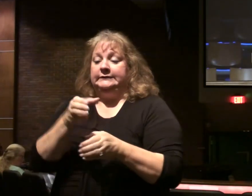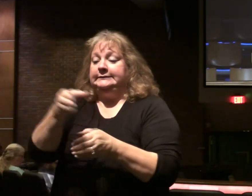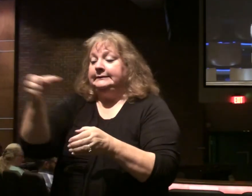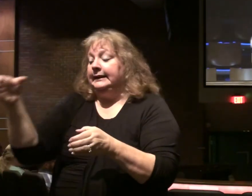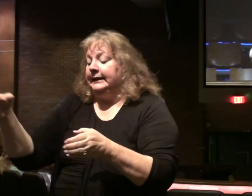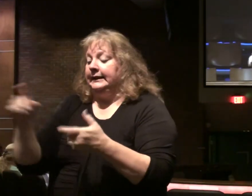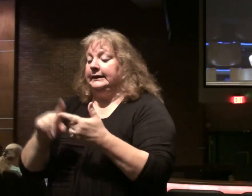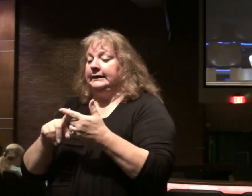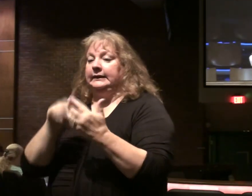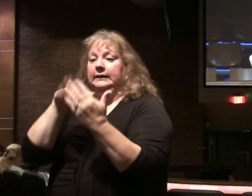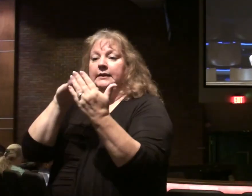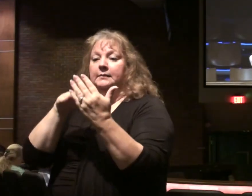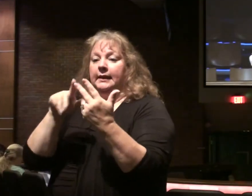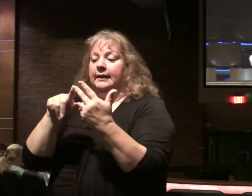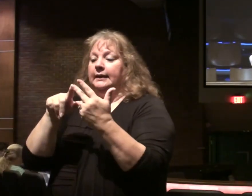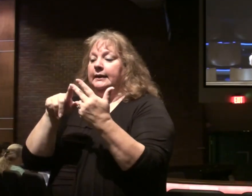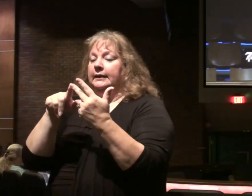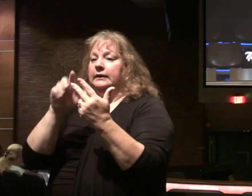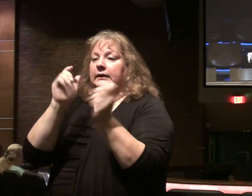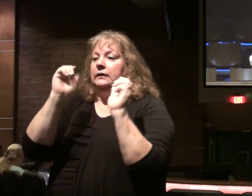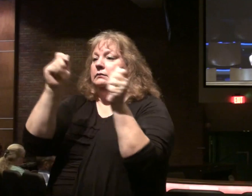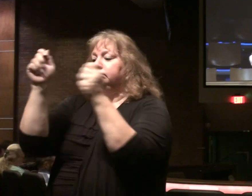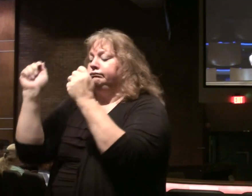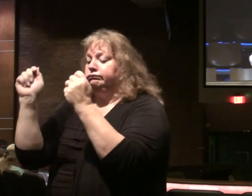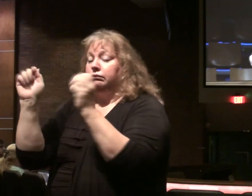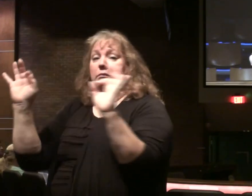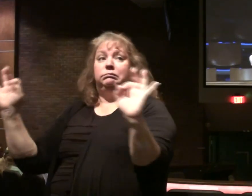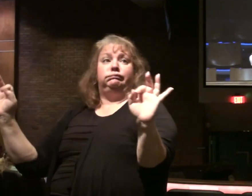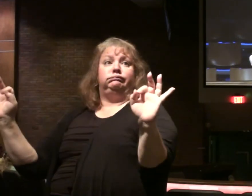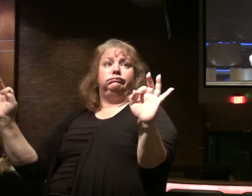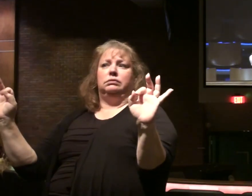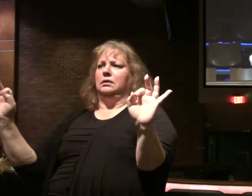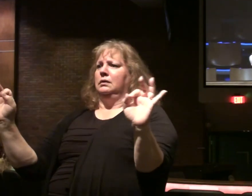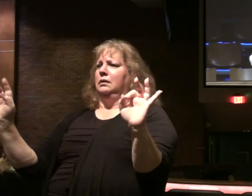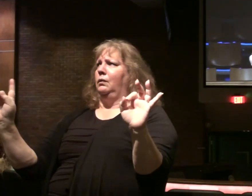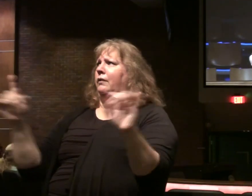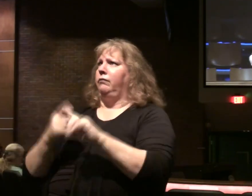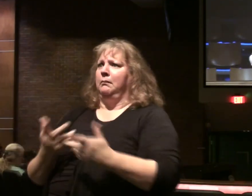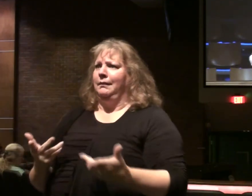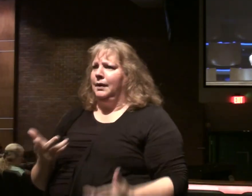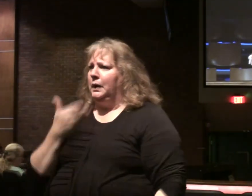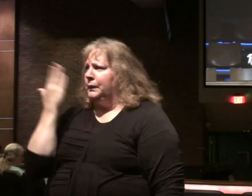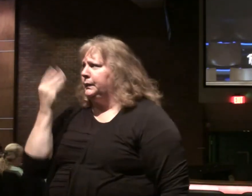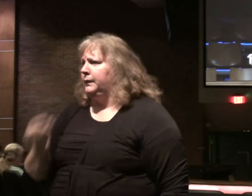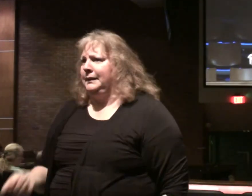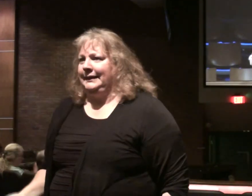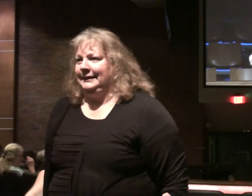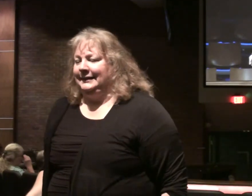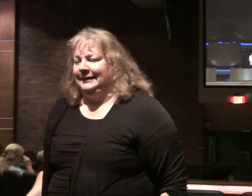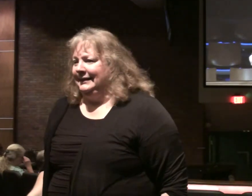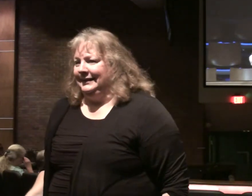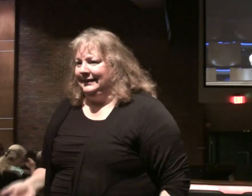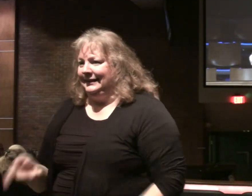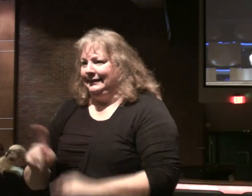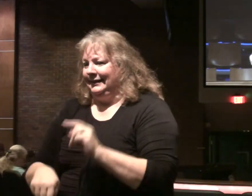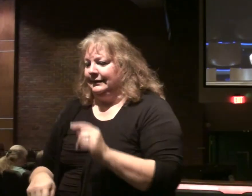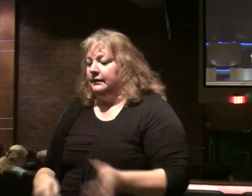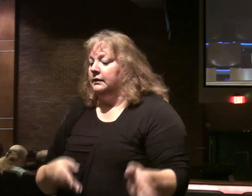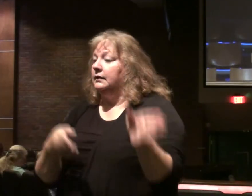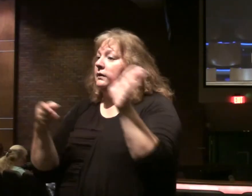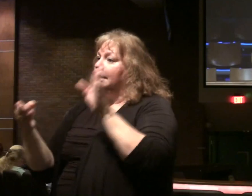appear on top of the foundation. We count the cost in other areas. We must count the cost. When it comes.